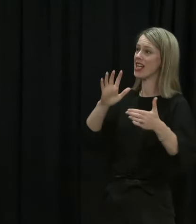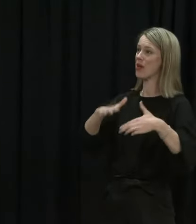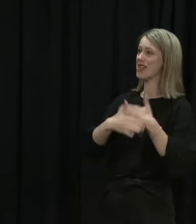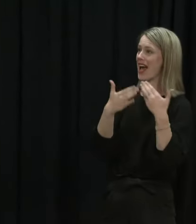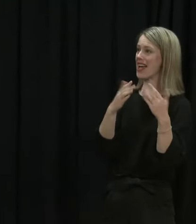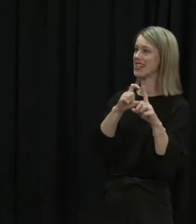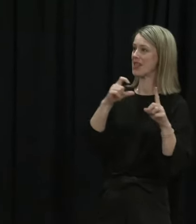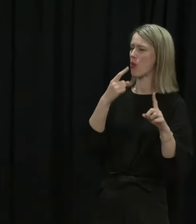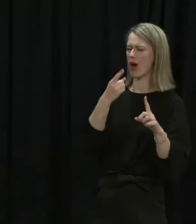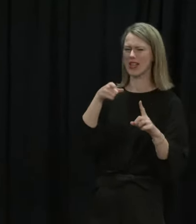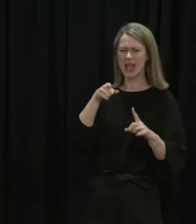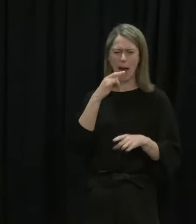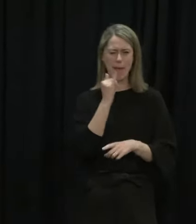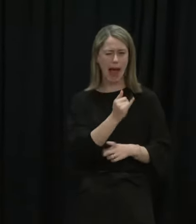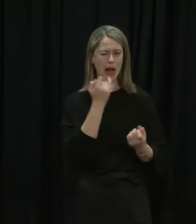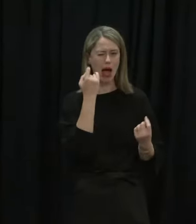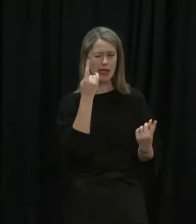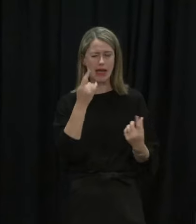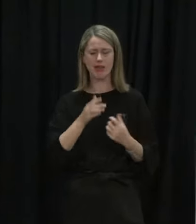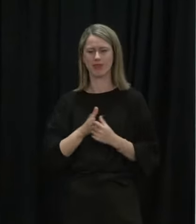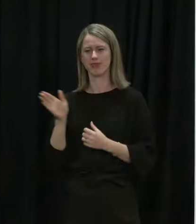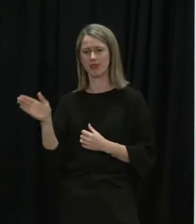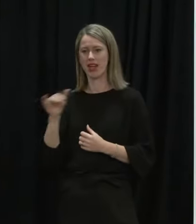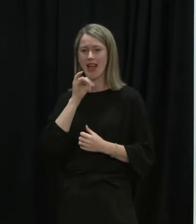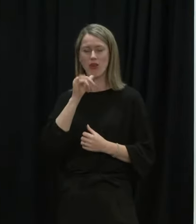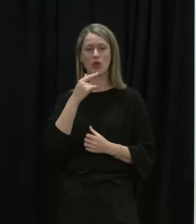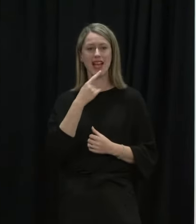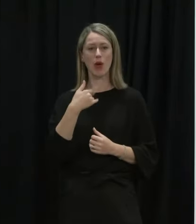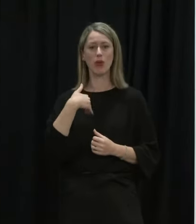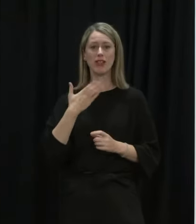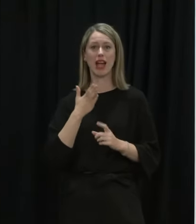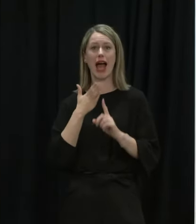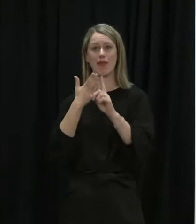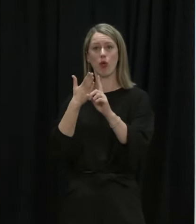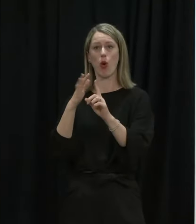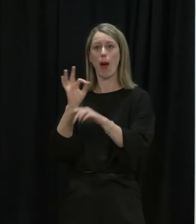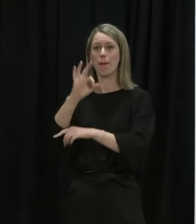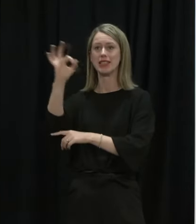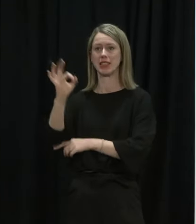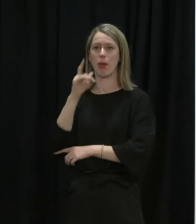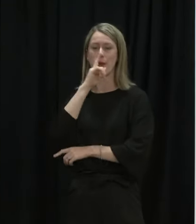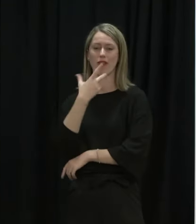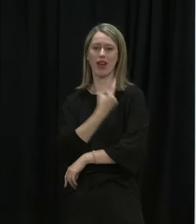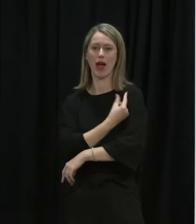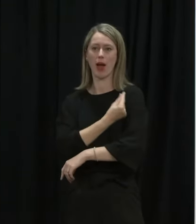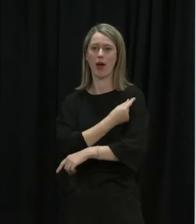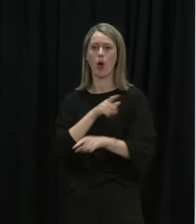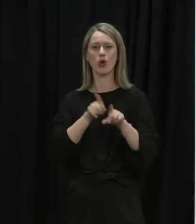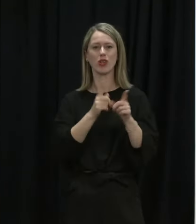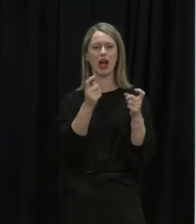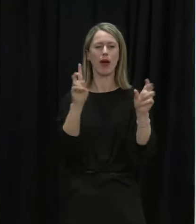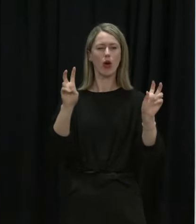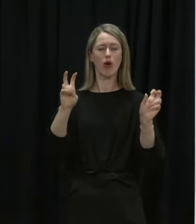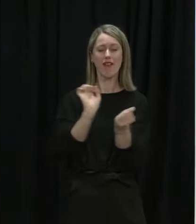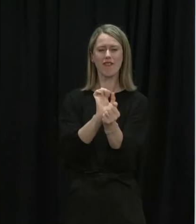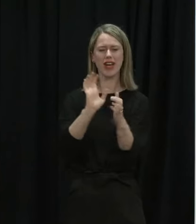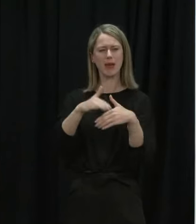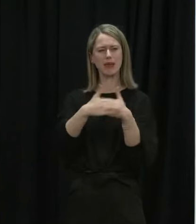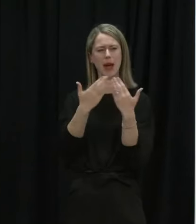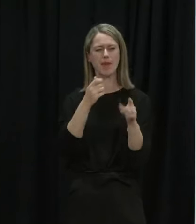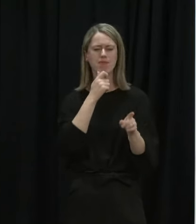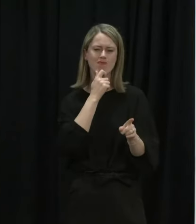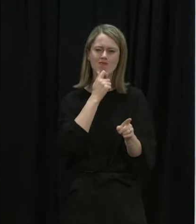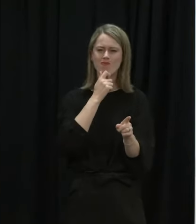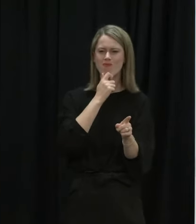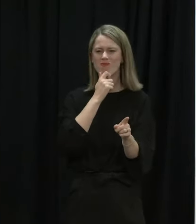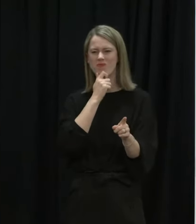putting yourself in a position where you say there needs to be a certain percentage but there's also a so-called freedom day seems to me to be